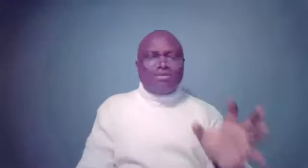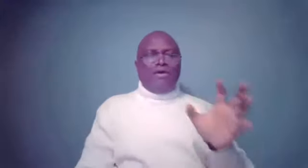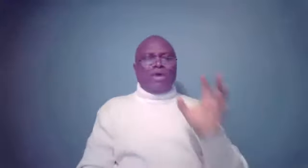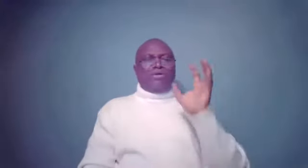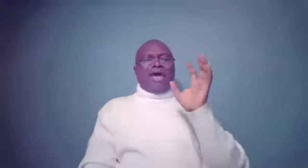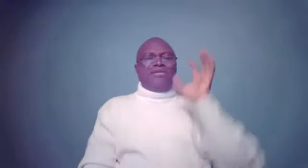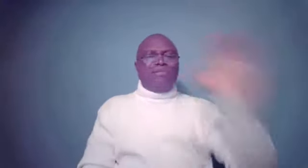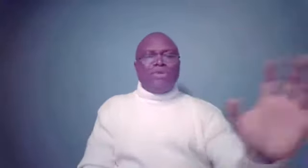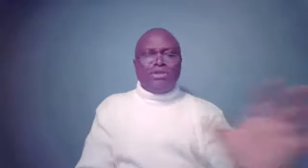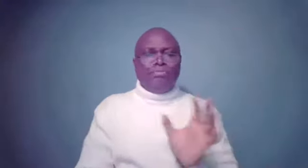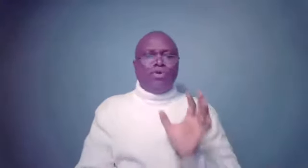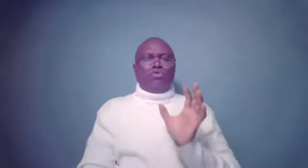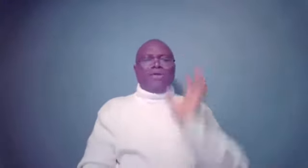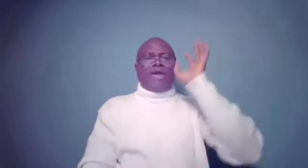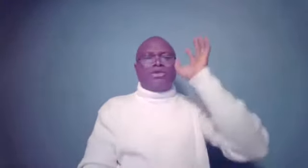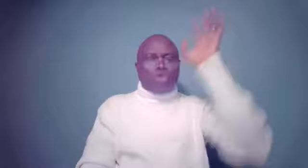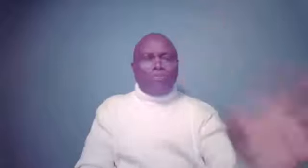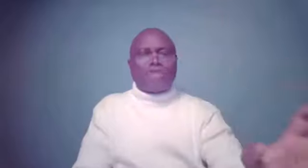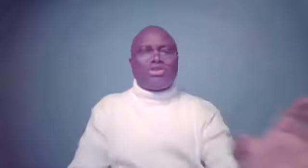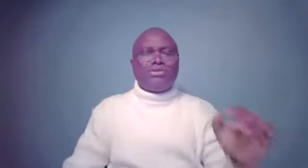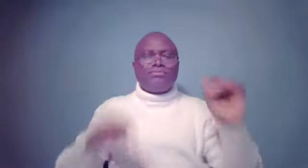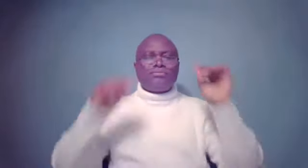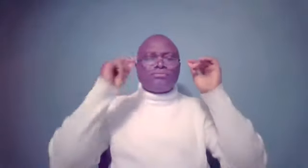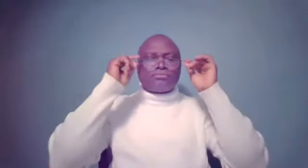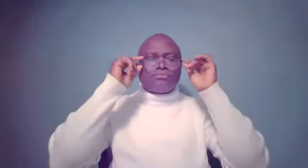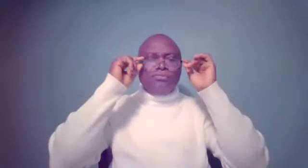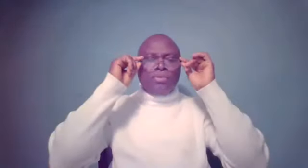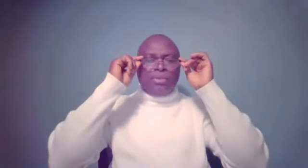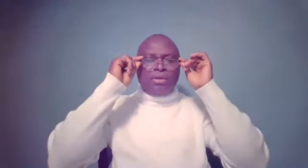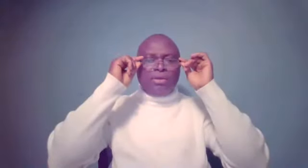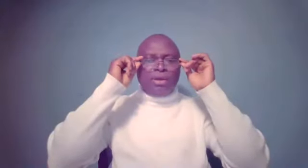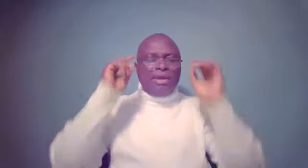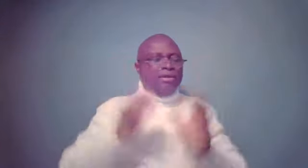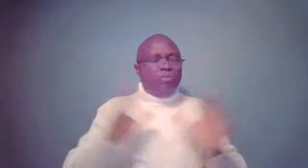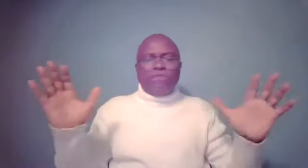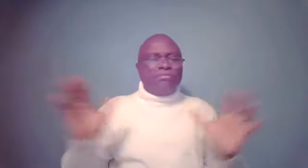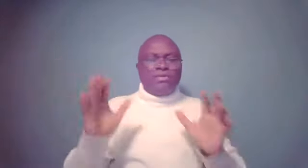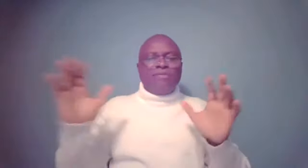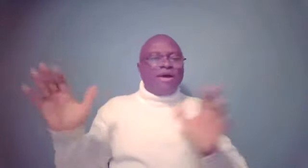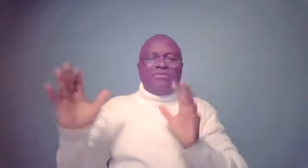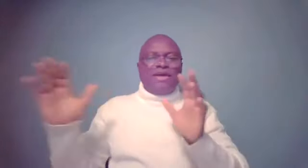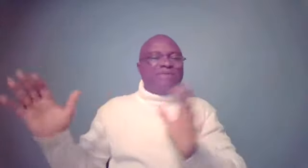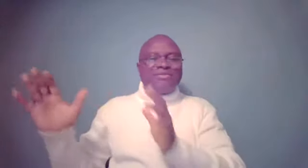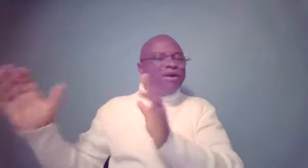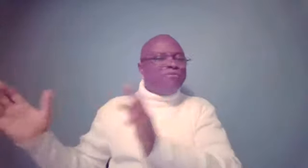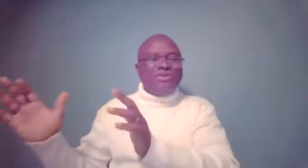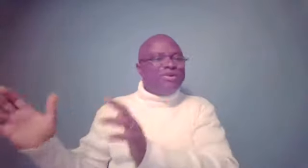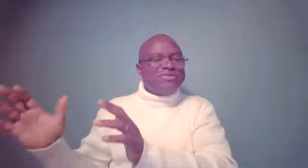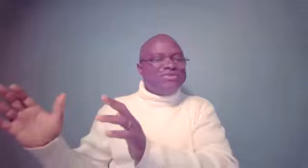down? Why don't I nip it in the ball? Why don't I suppress it? And we don't think about them as helping us